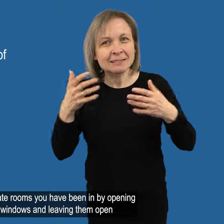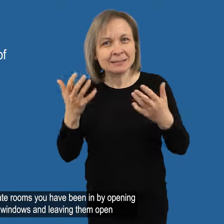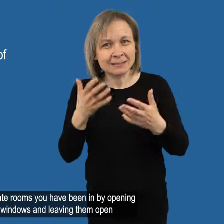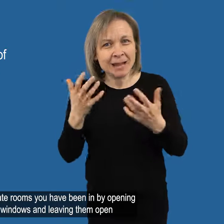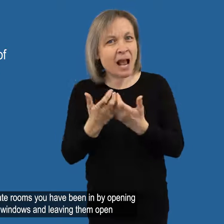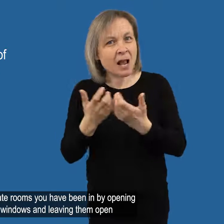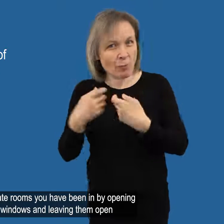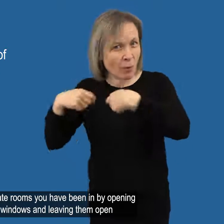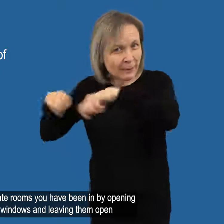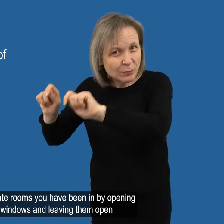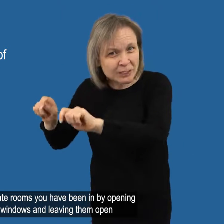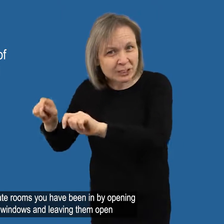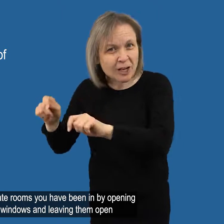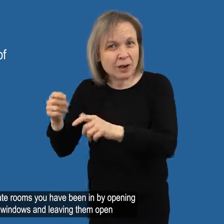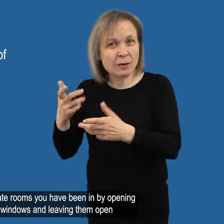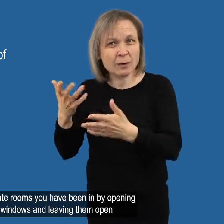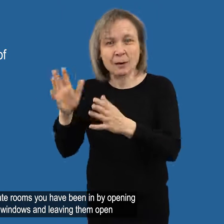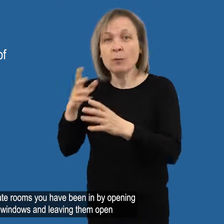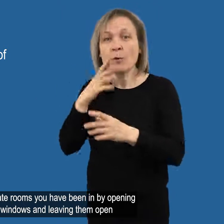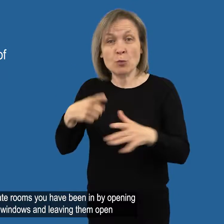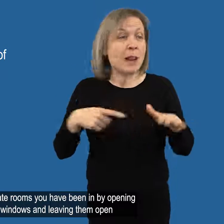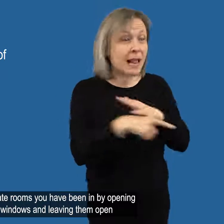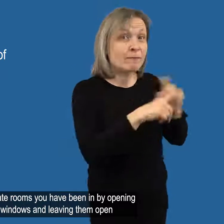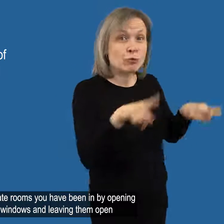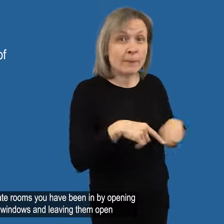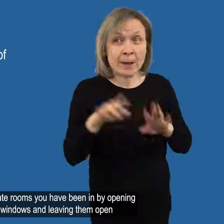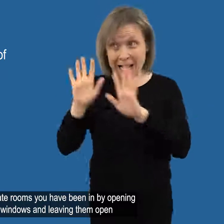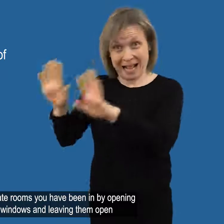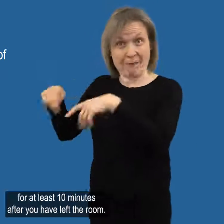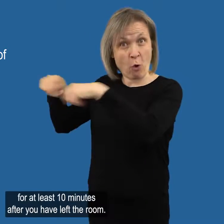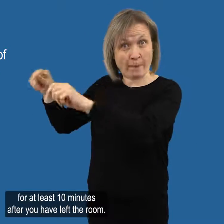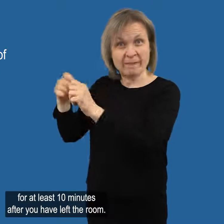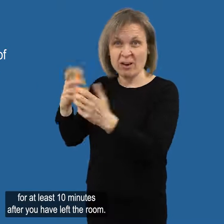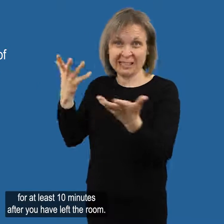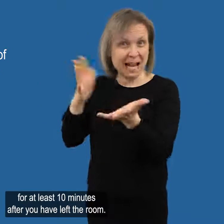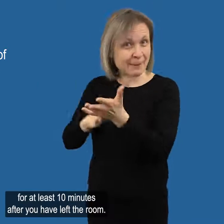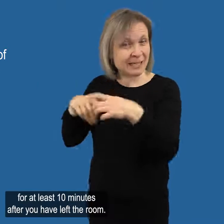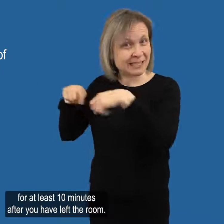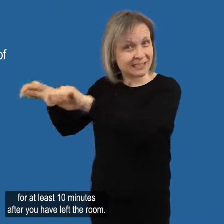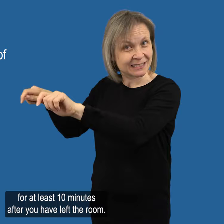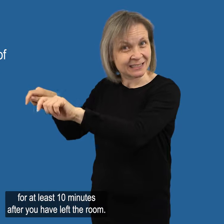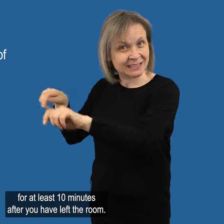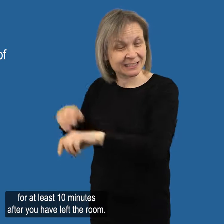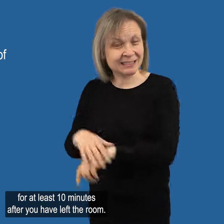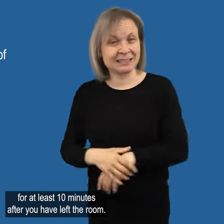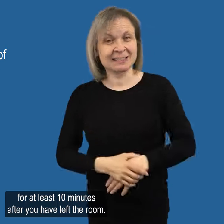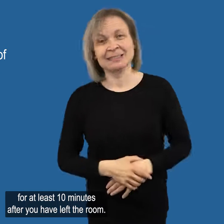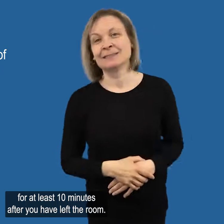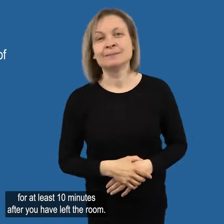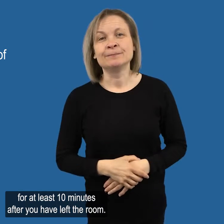Ventilate rooms you have been in by opening windows and leaving them open for at least 10 minutes after you have left the room